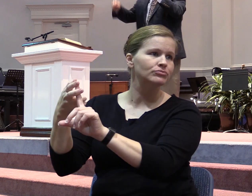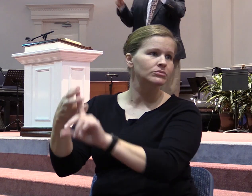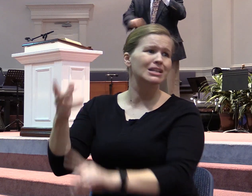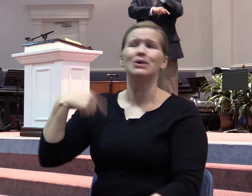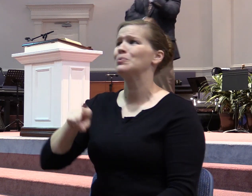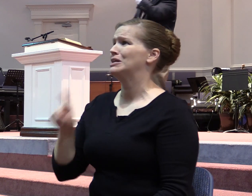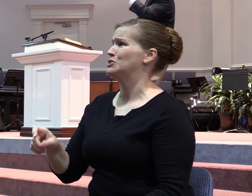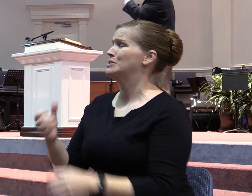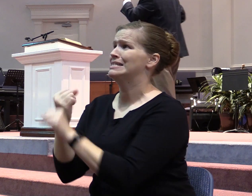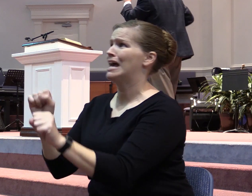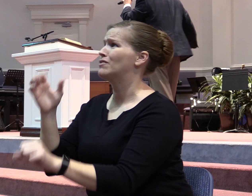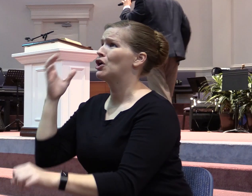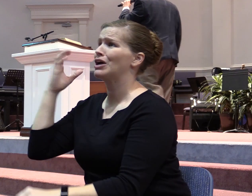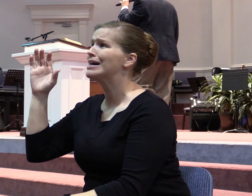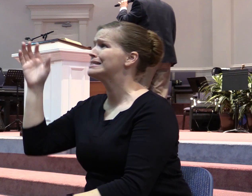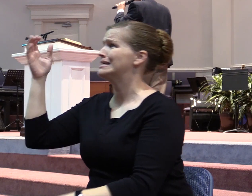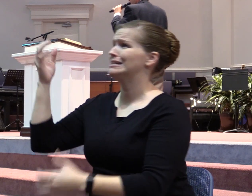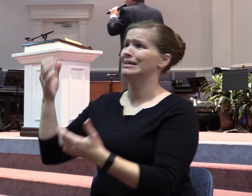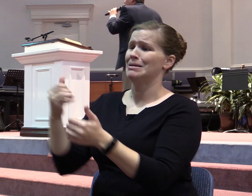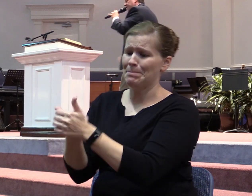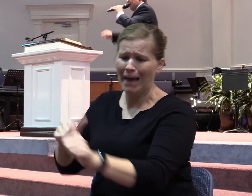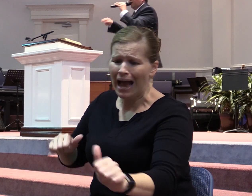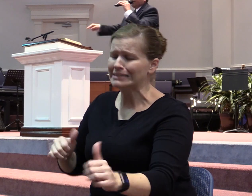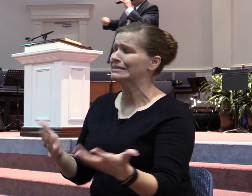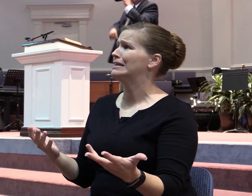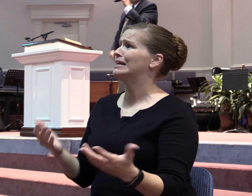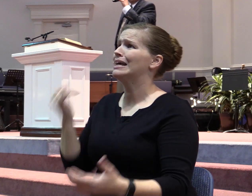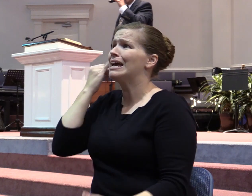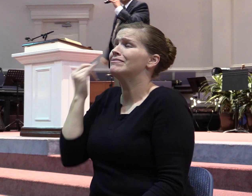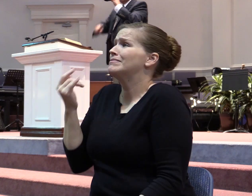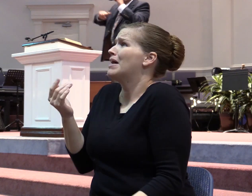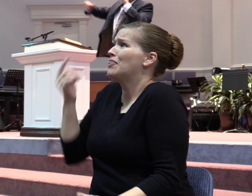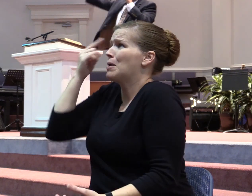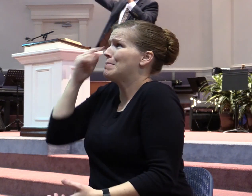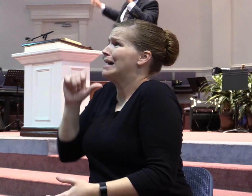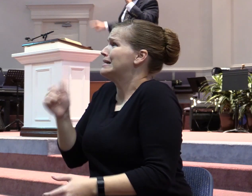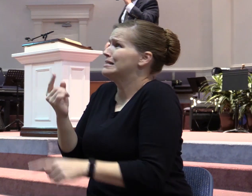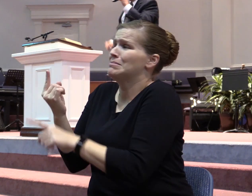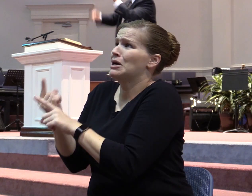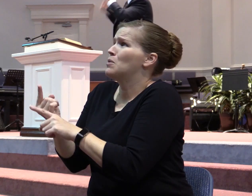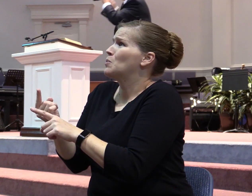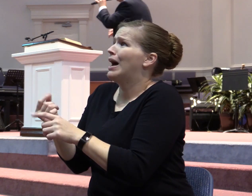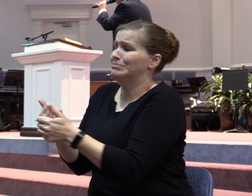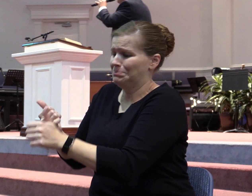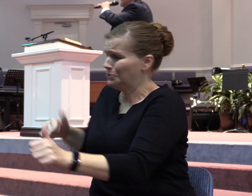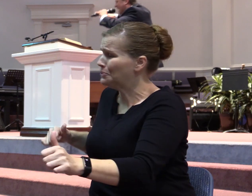My cousin is lost. My cousin is backslidden. If they don't get their mind right, God, they're going to go too far. We've got to get back to